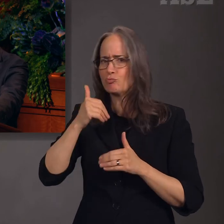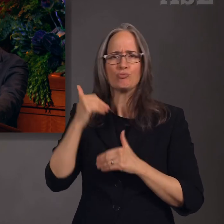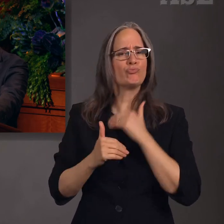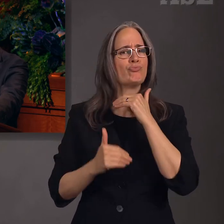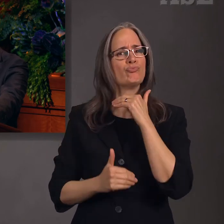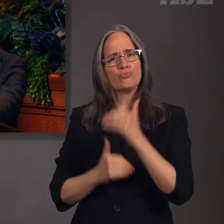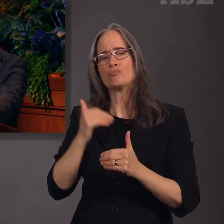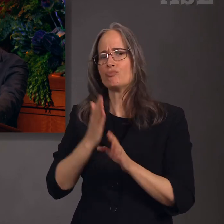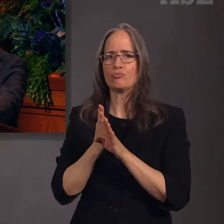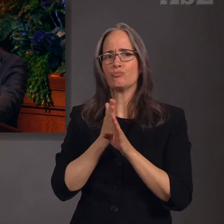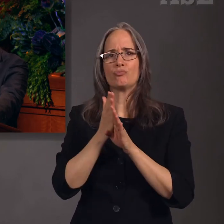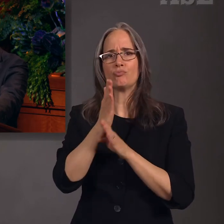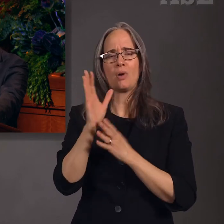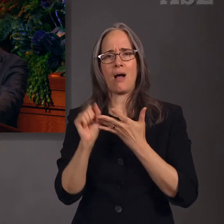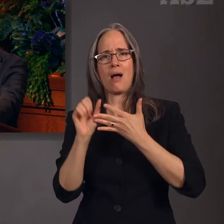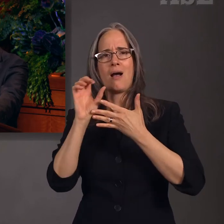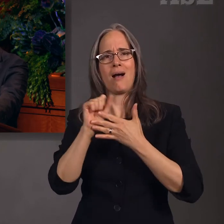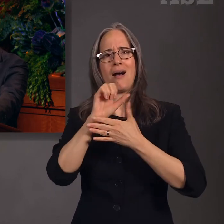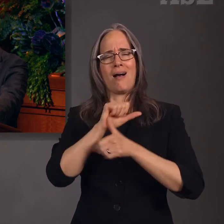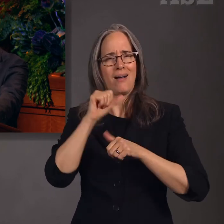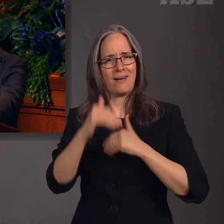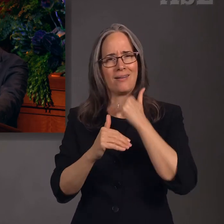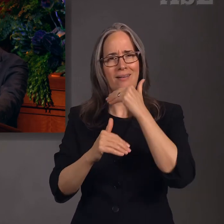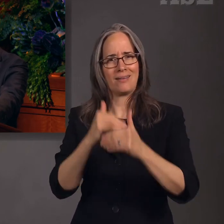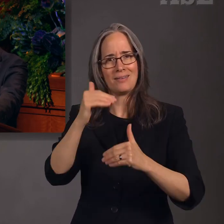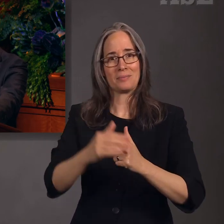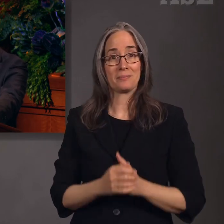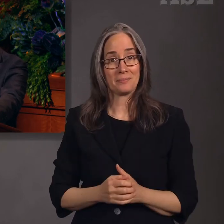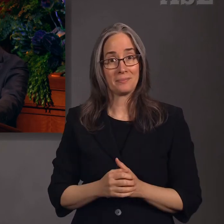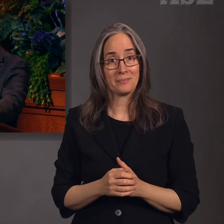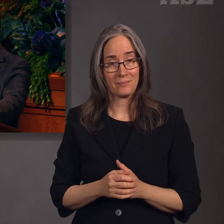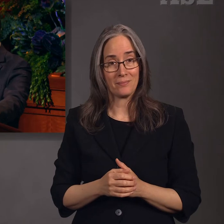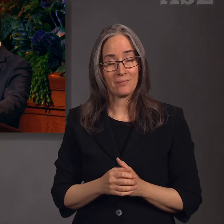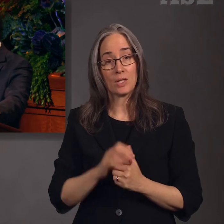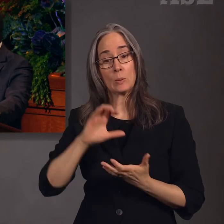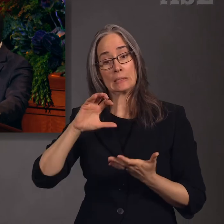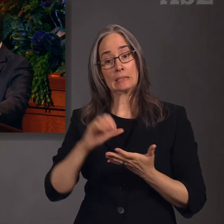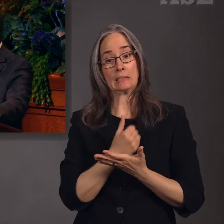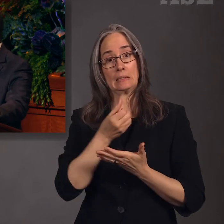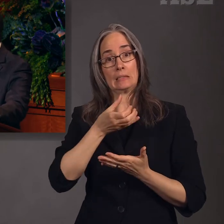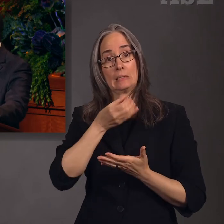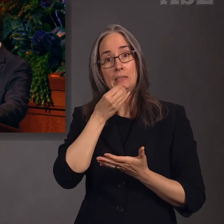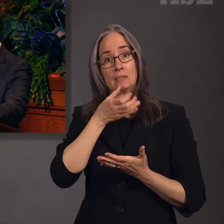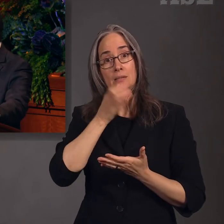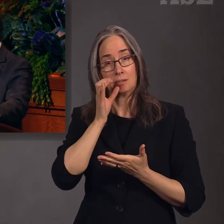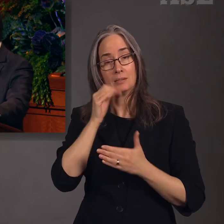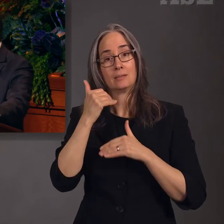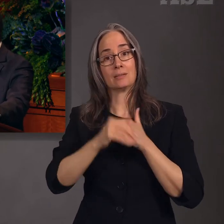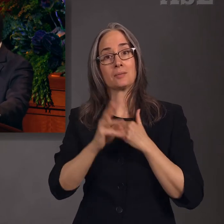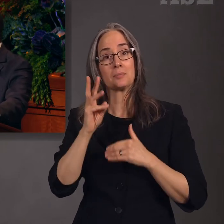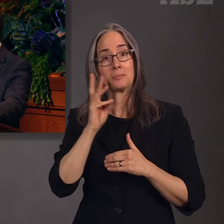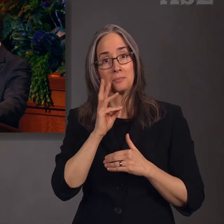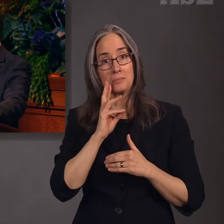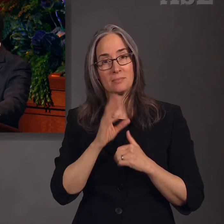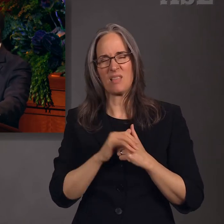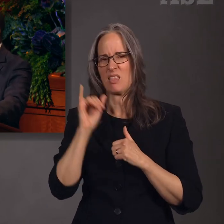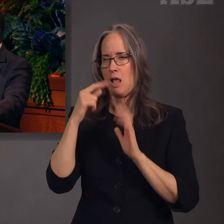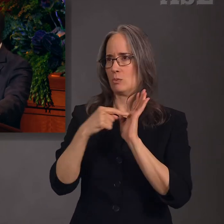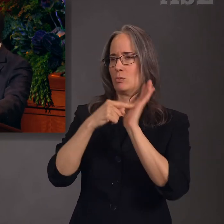along the covenant path. As we take the sacrament, it shall be a testimony unto